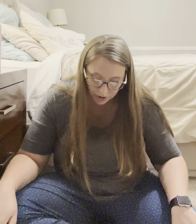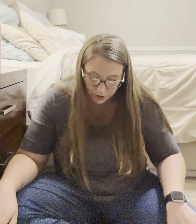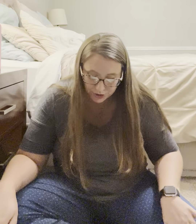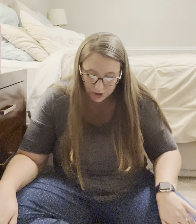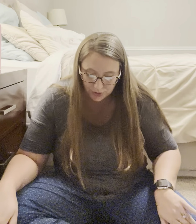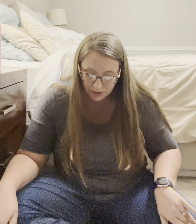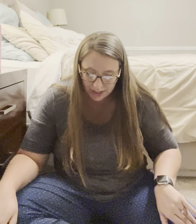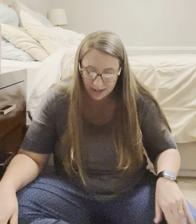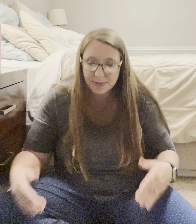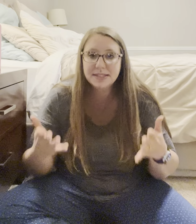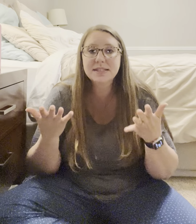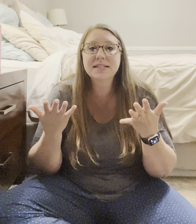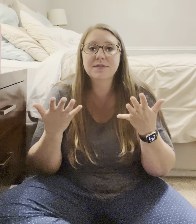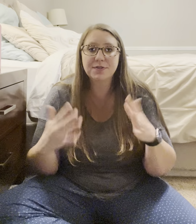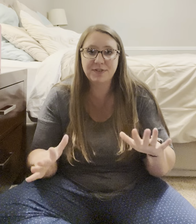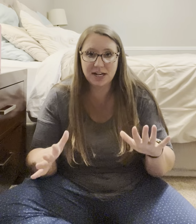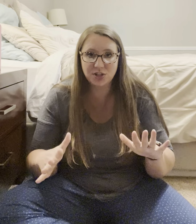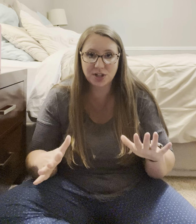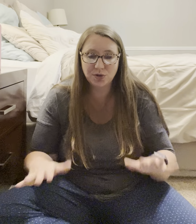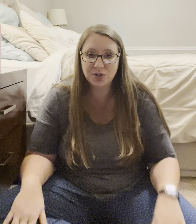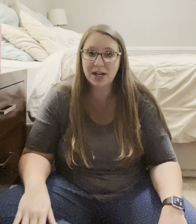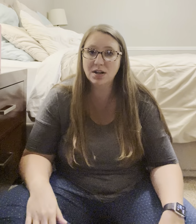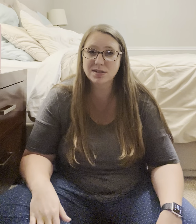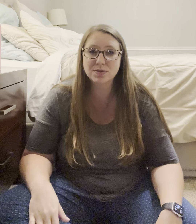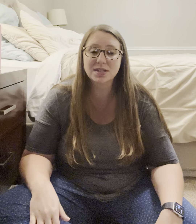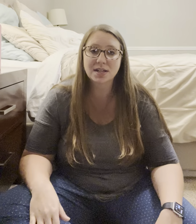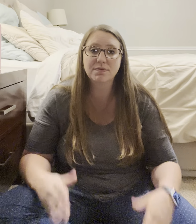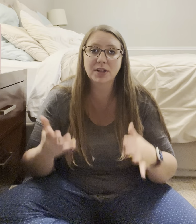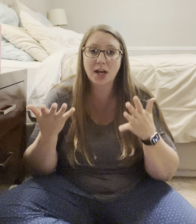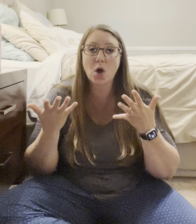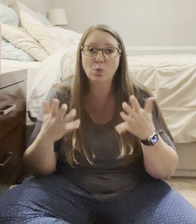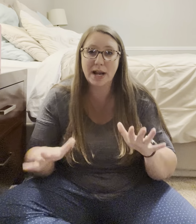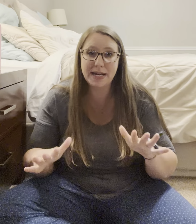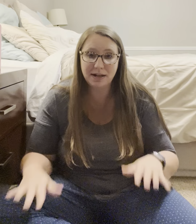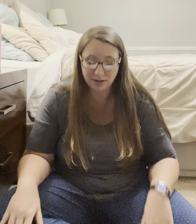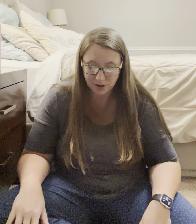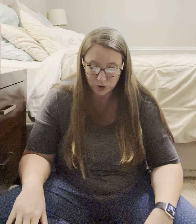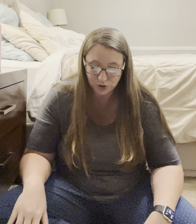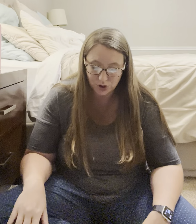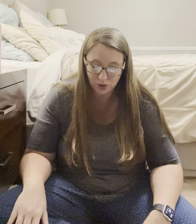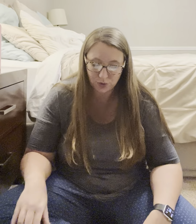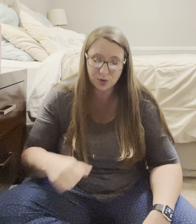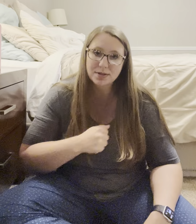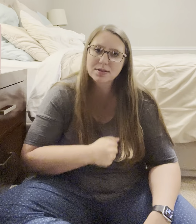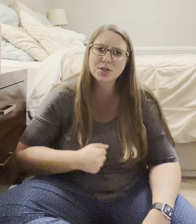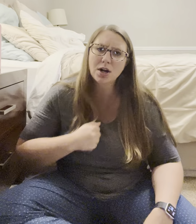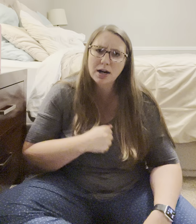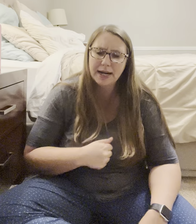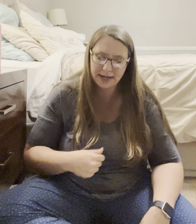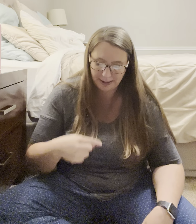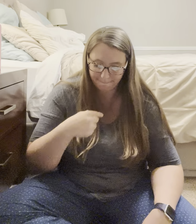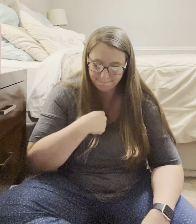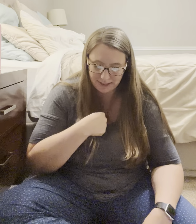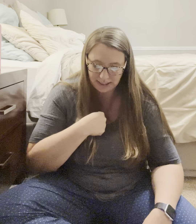So, um, this is a sign for finished. I told you that. also is a sign for like already. So, sorry. Me.